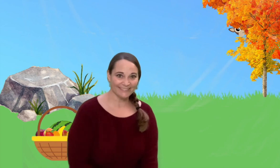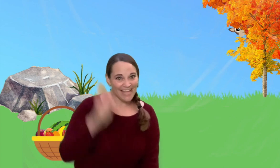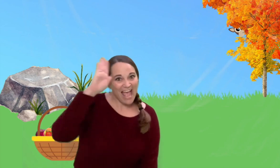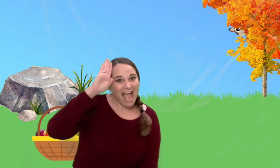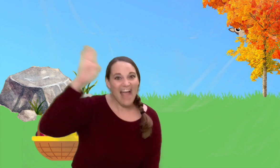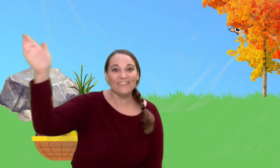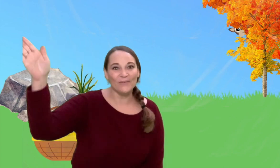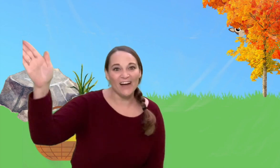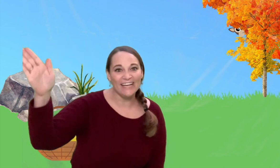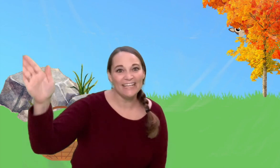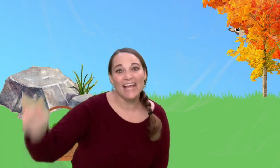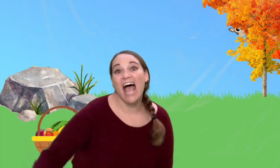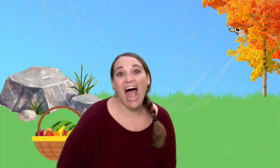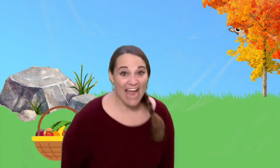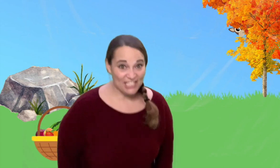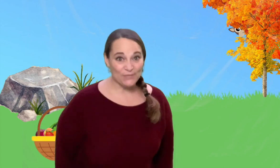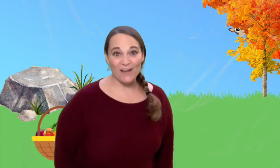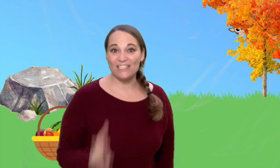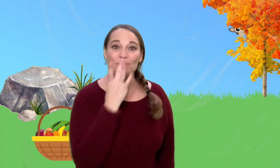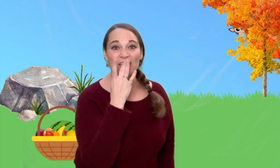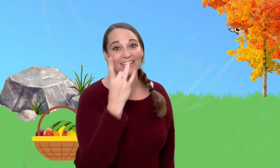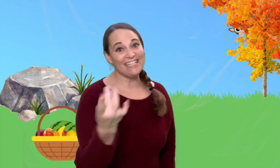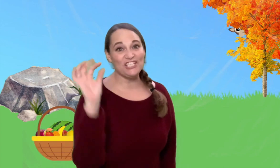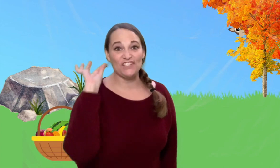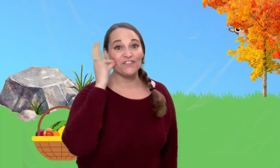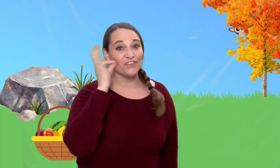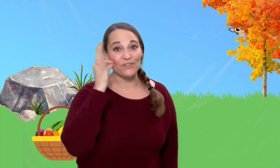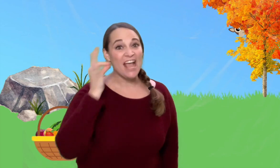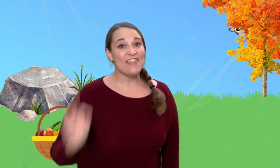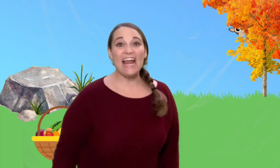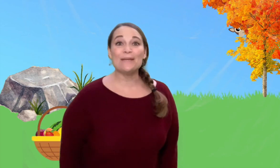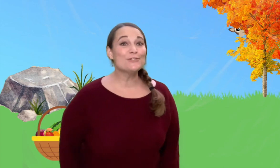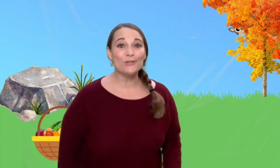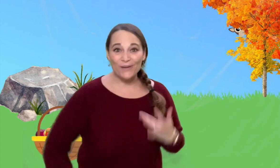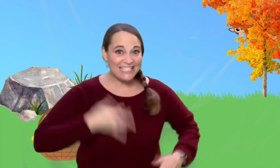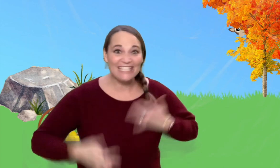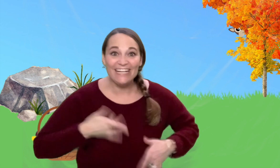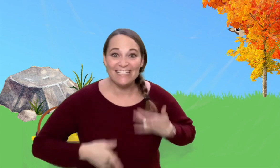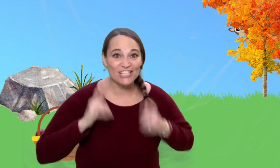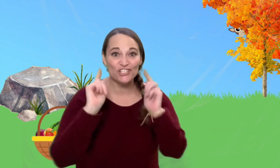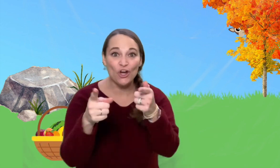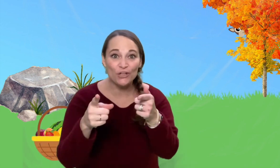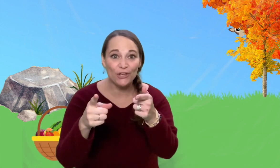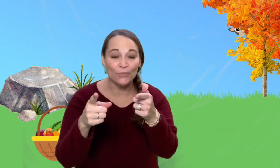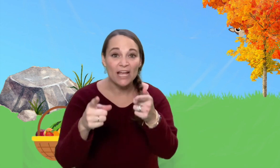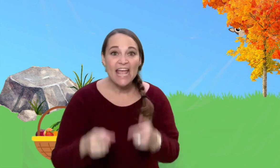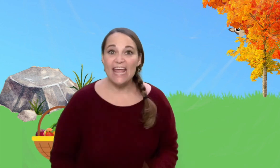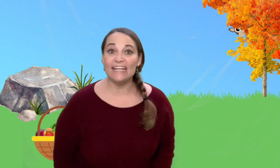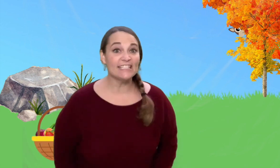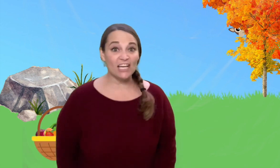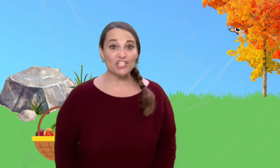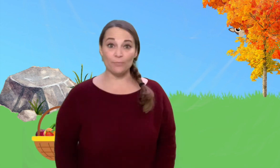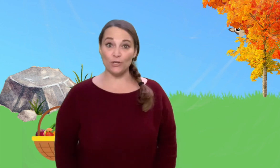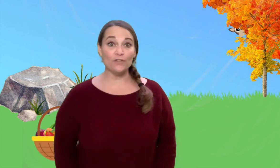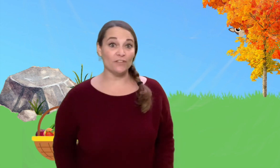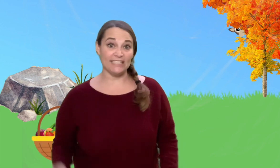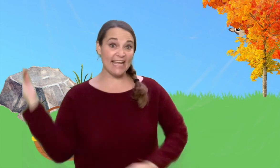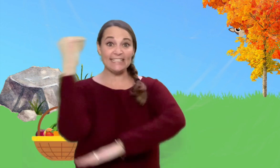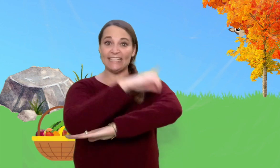Hi everyone! I just bought some delicious fruit that I'm so excited to show you! It is such a beautiful day today